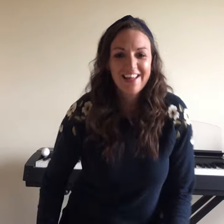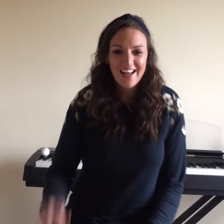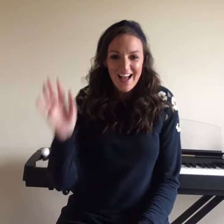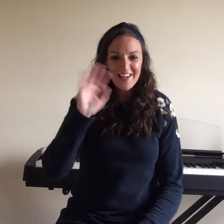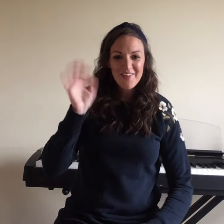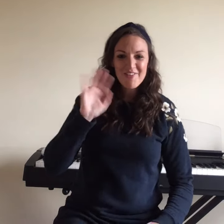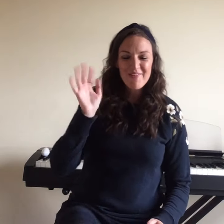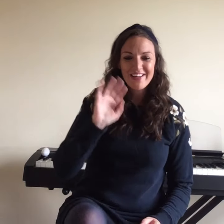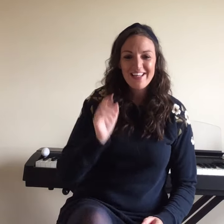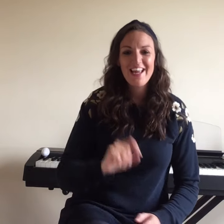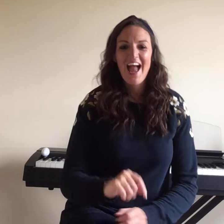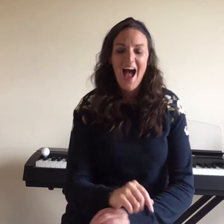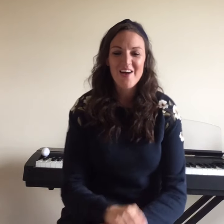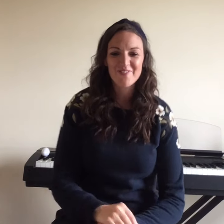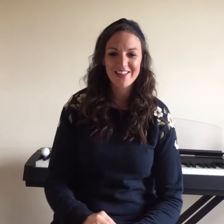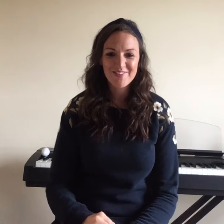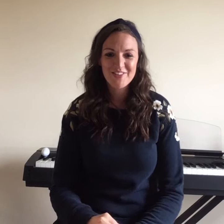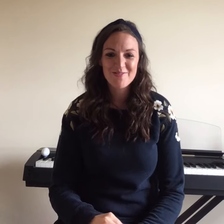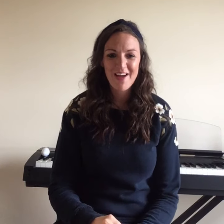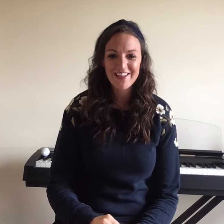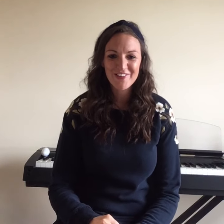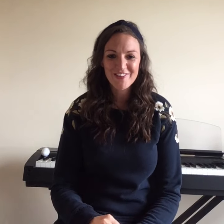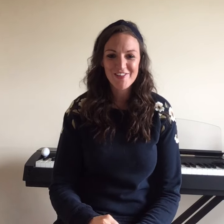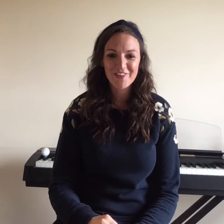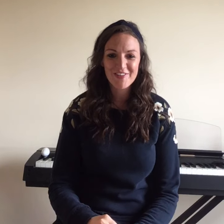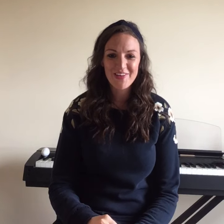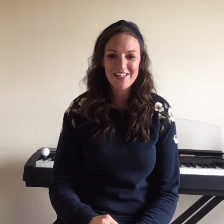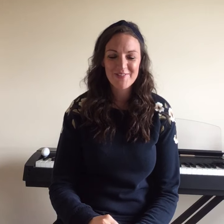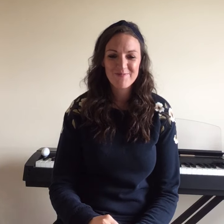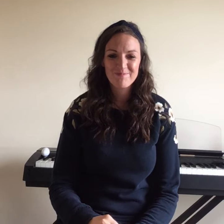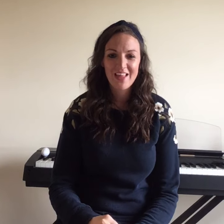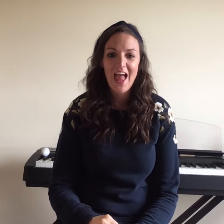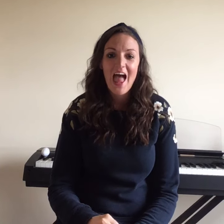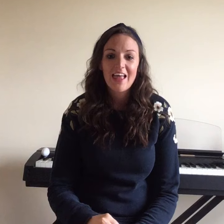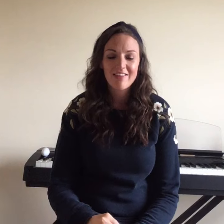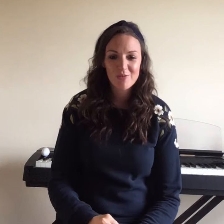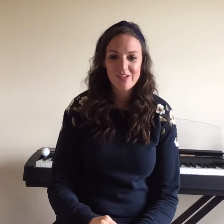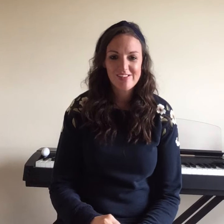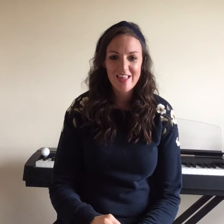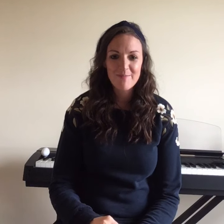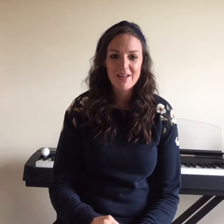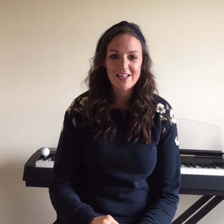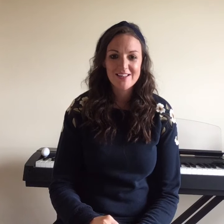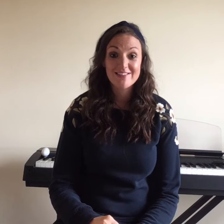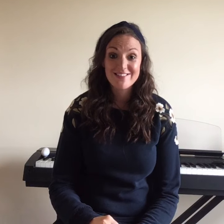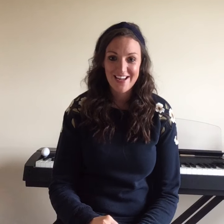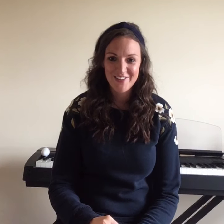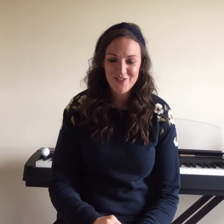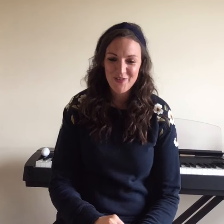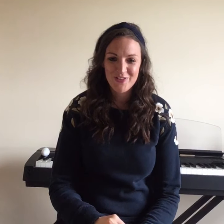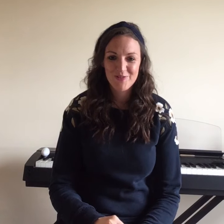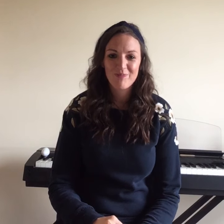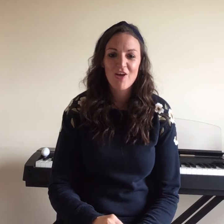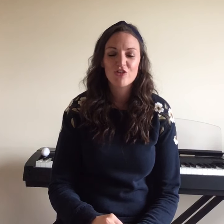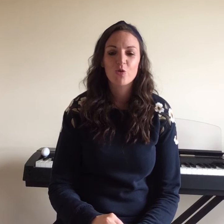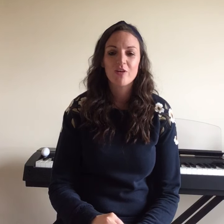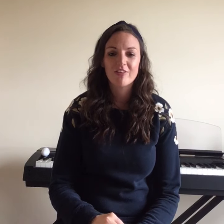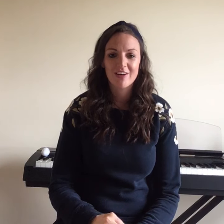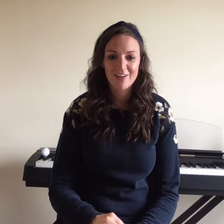Hello everybody and welcome to Magaton Song of the Week. This week's theme is dinosaurs. So we've got